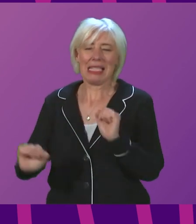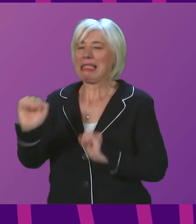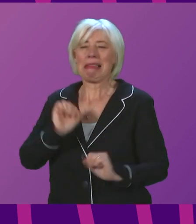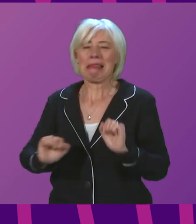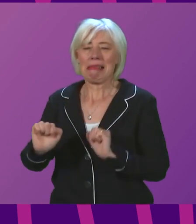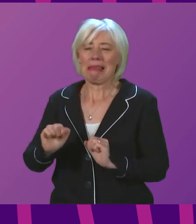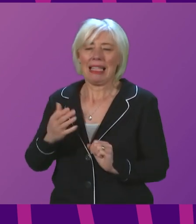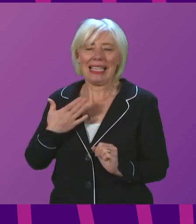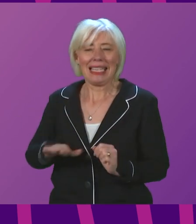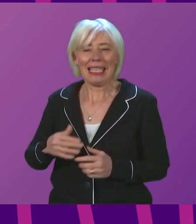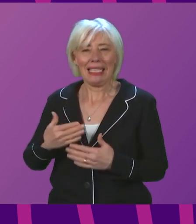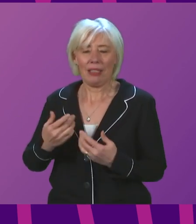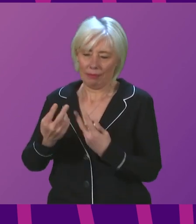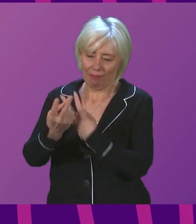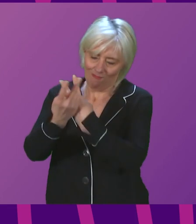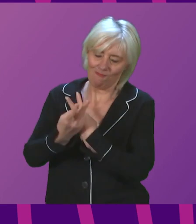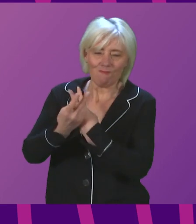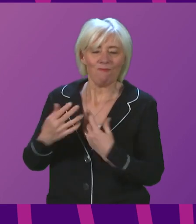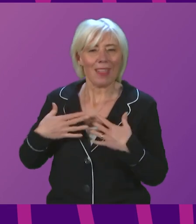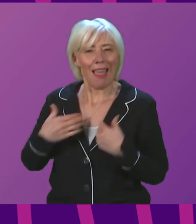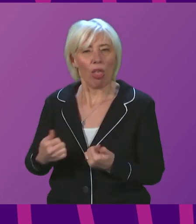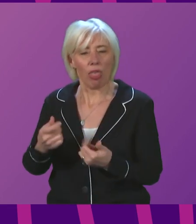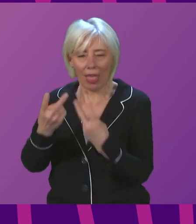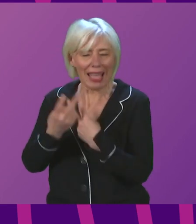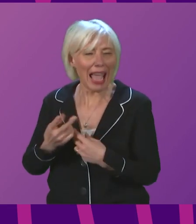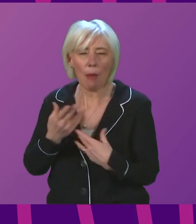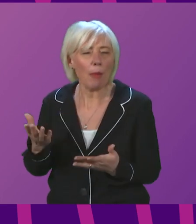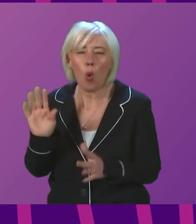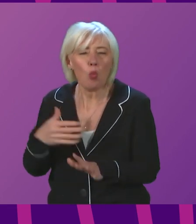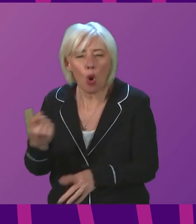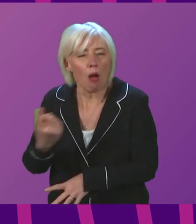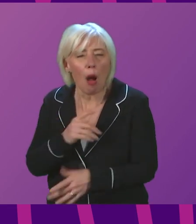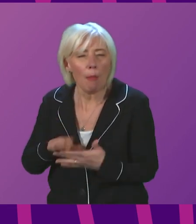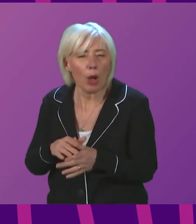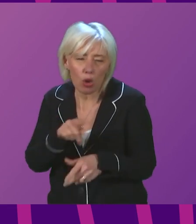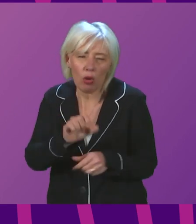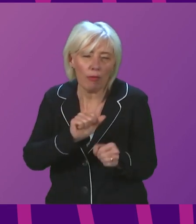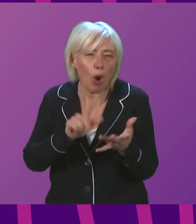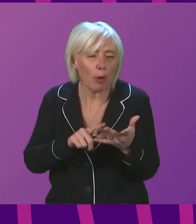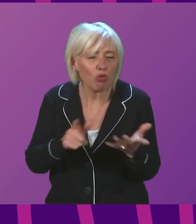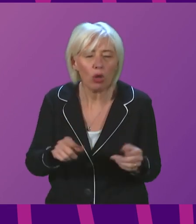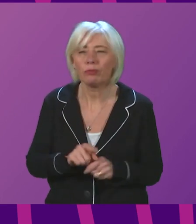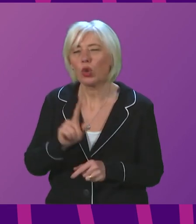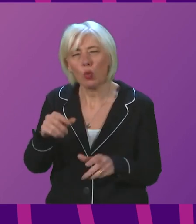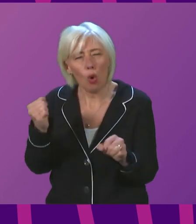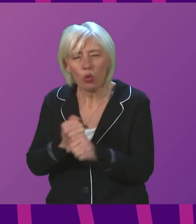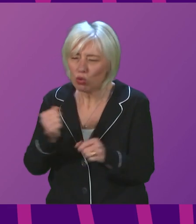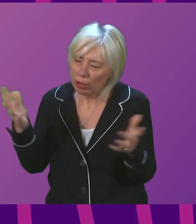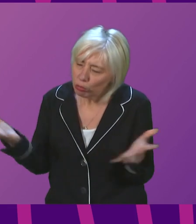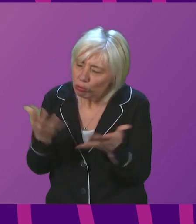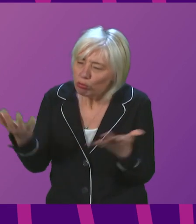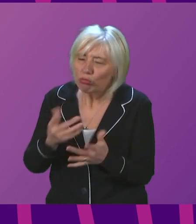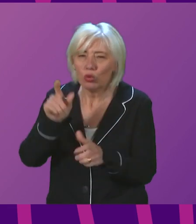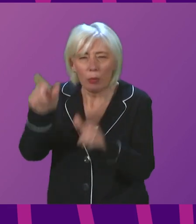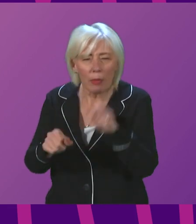seeking help. So what assurance can the First Minister give that everything is being done to encourage people to both make and